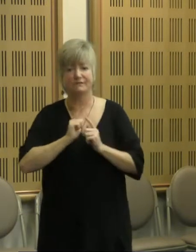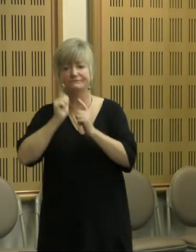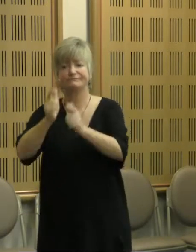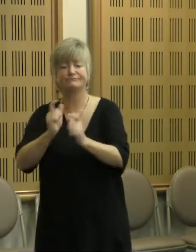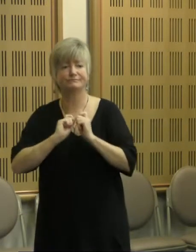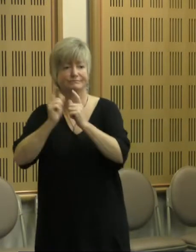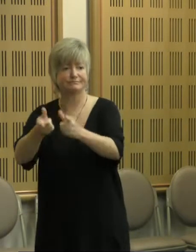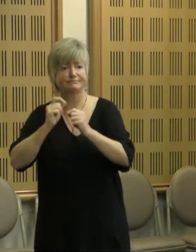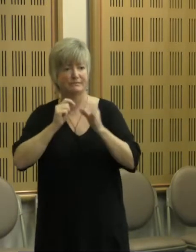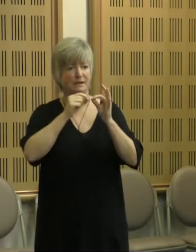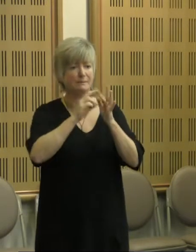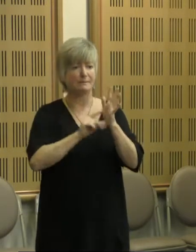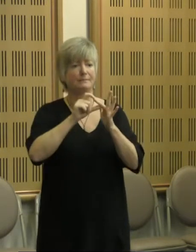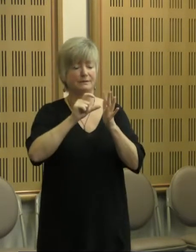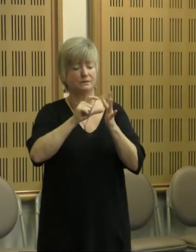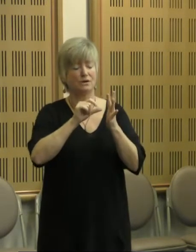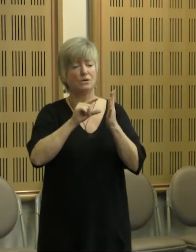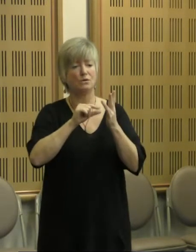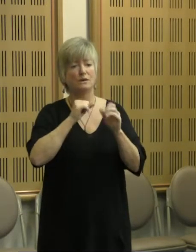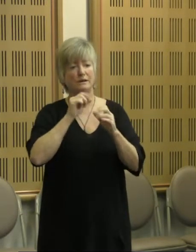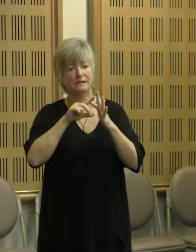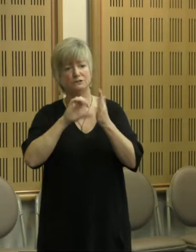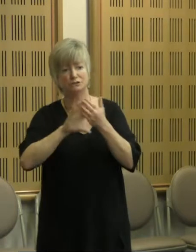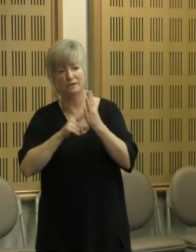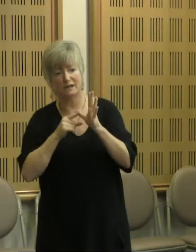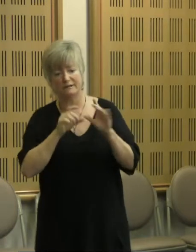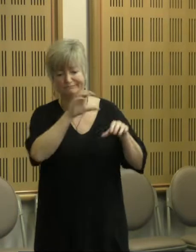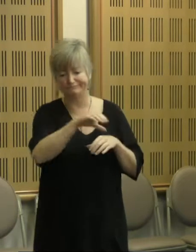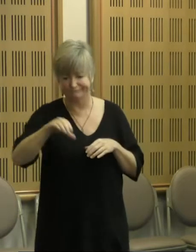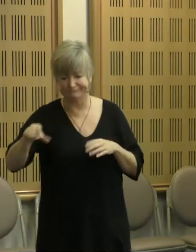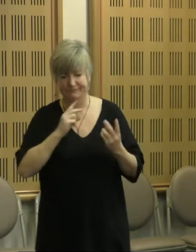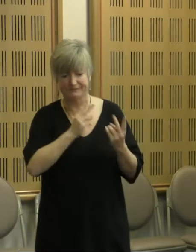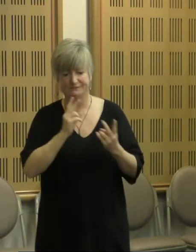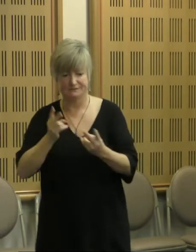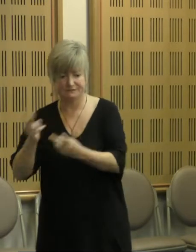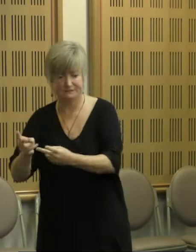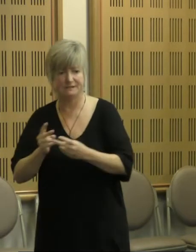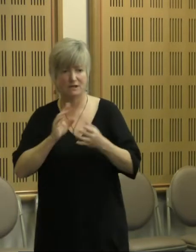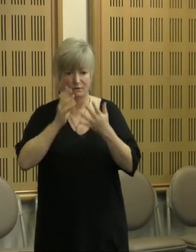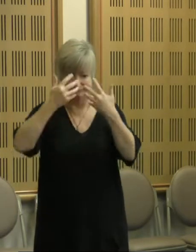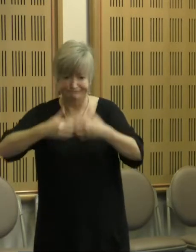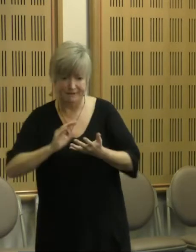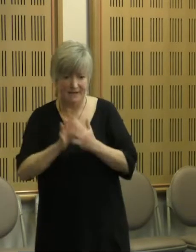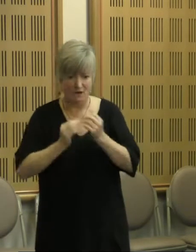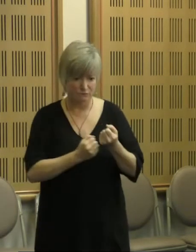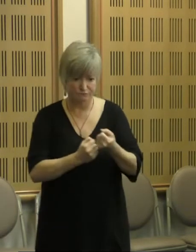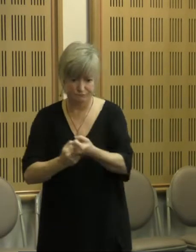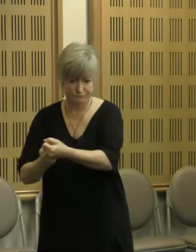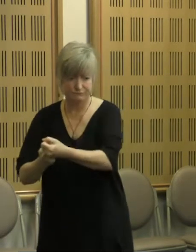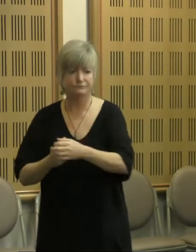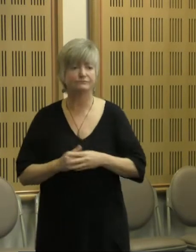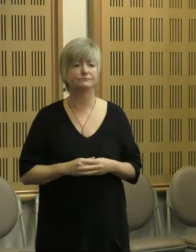Echuca, to chat, to share ideas, to bring people into a room together to work out how to support the community. Turning up